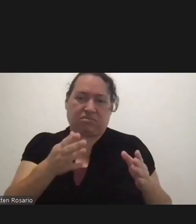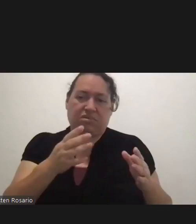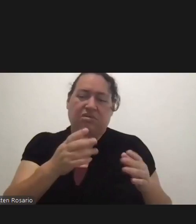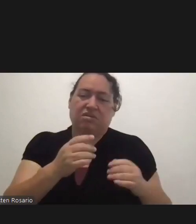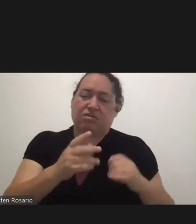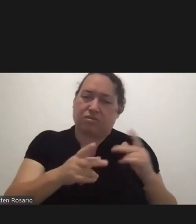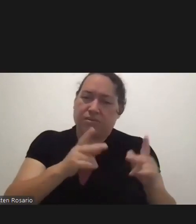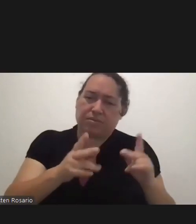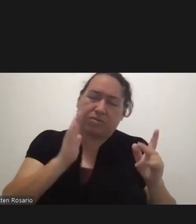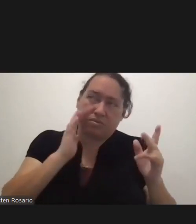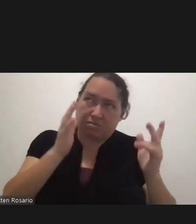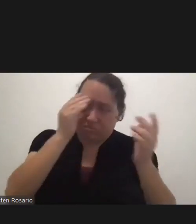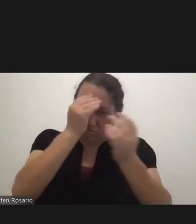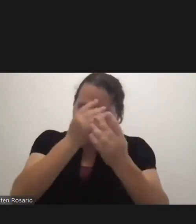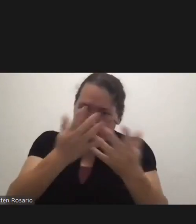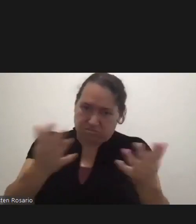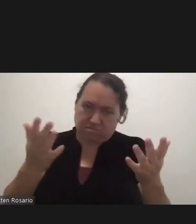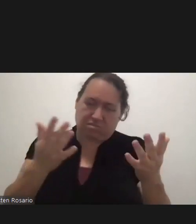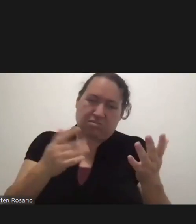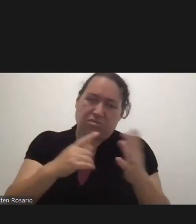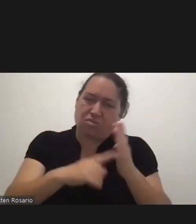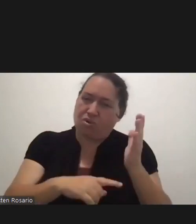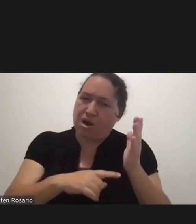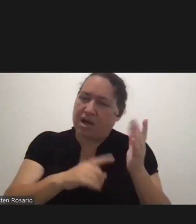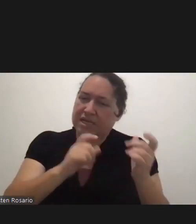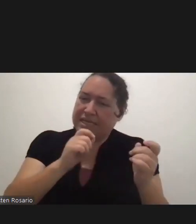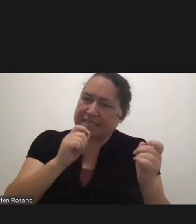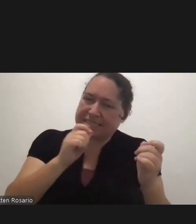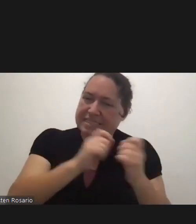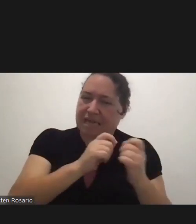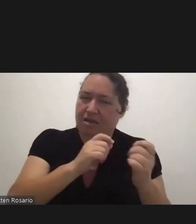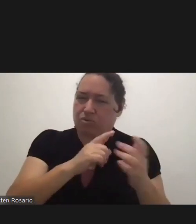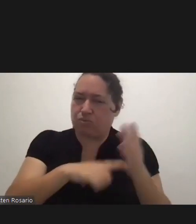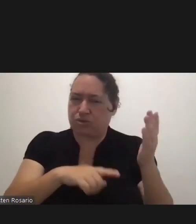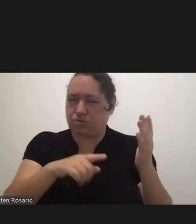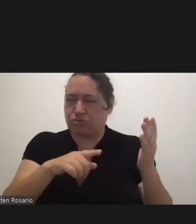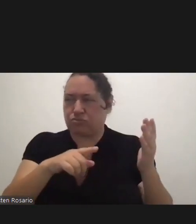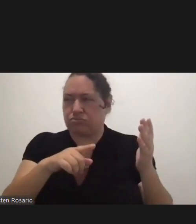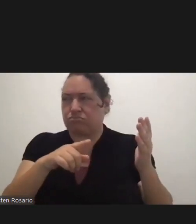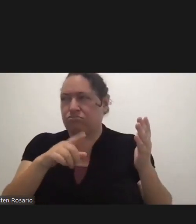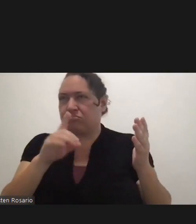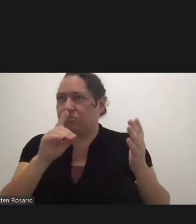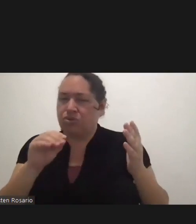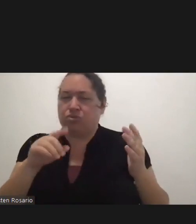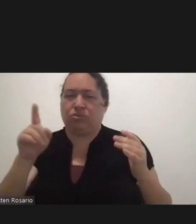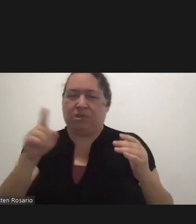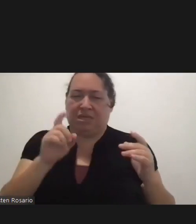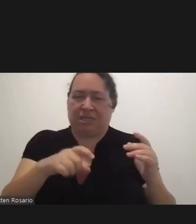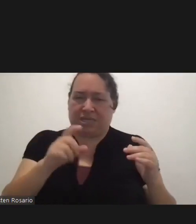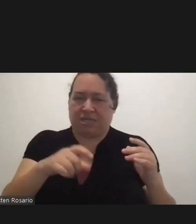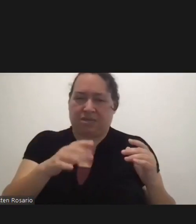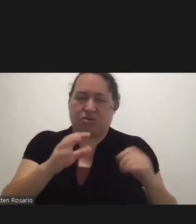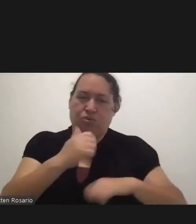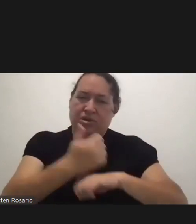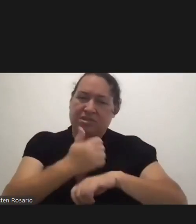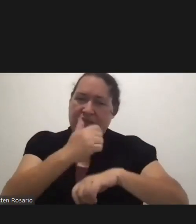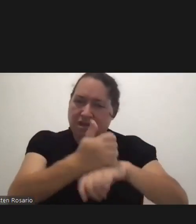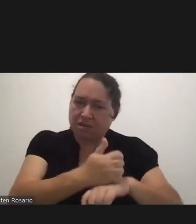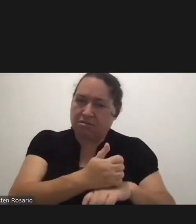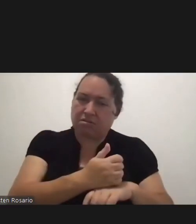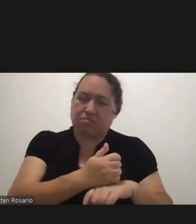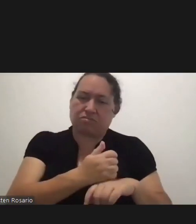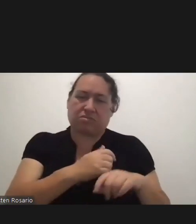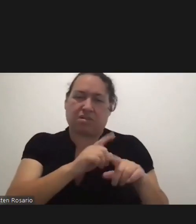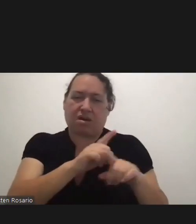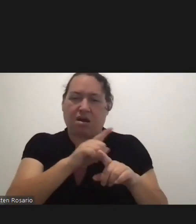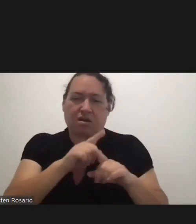informed as to what exactly it is that they need. And we're setting up a whole call center just